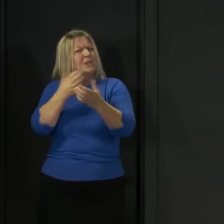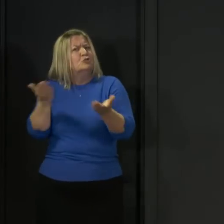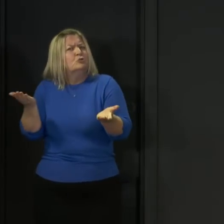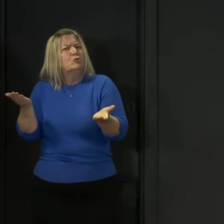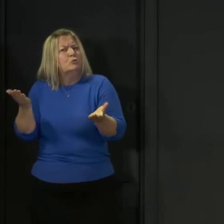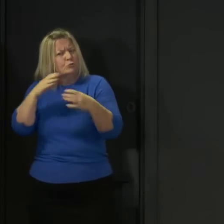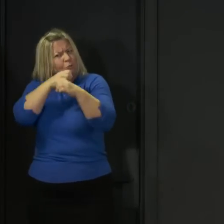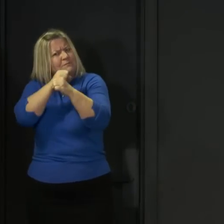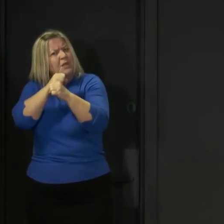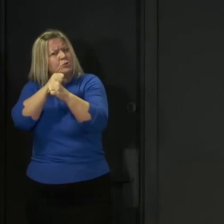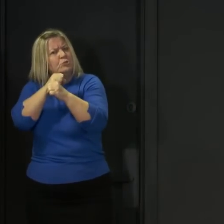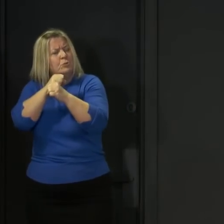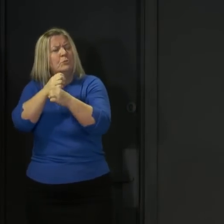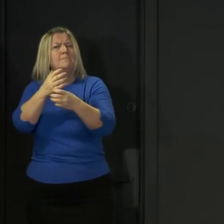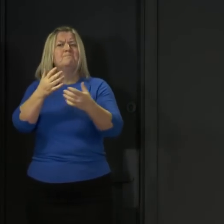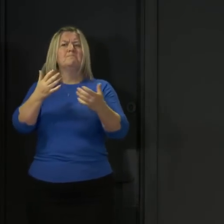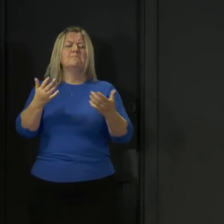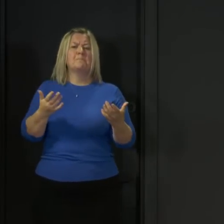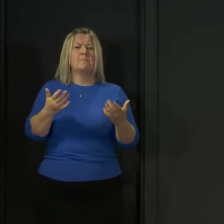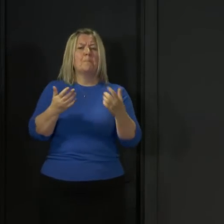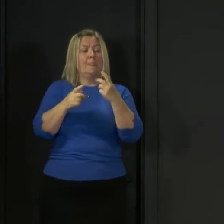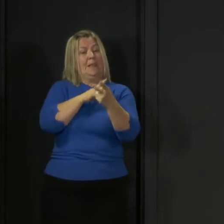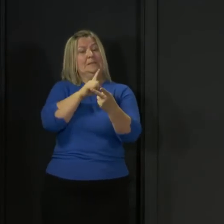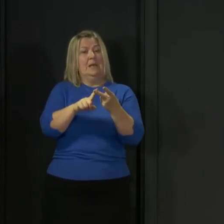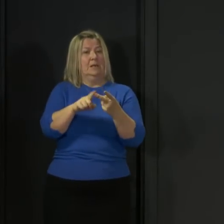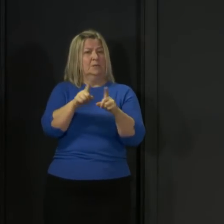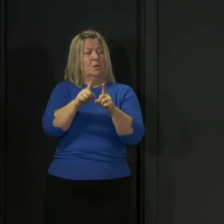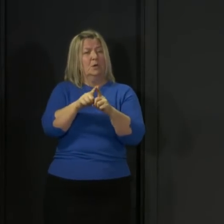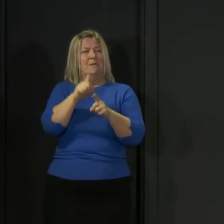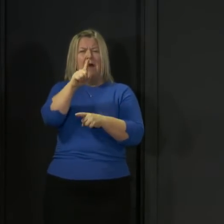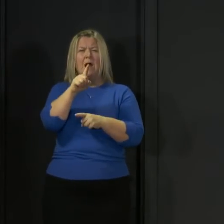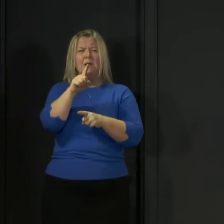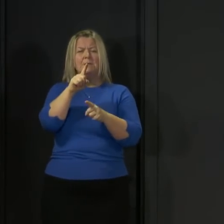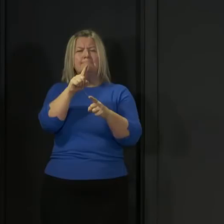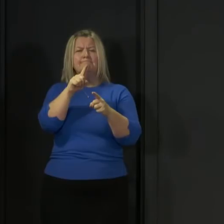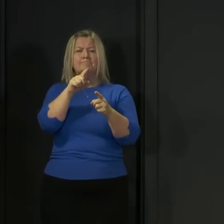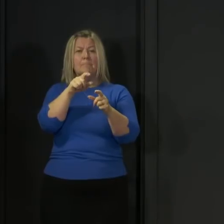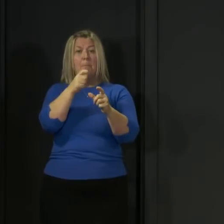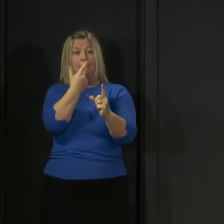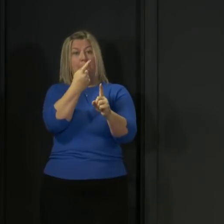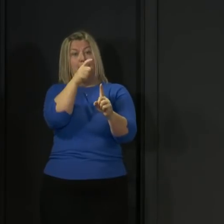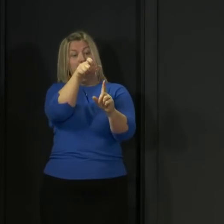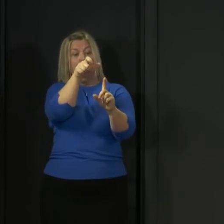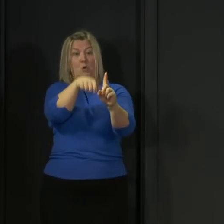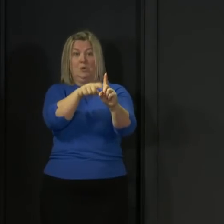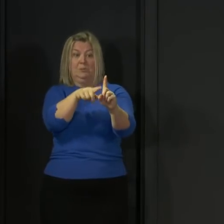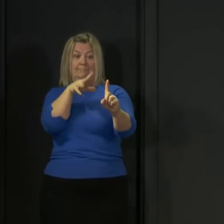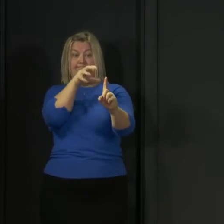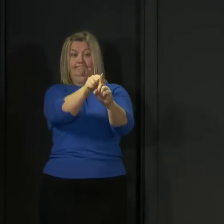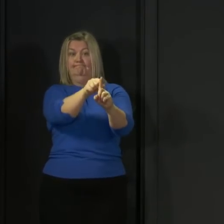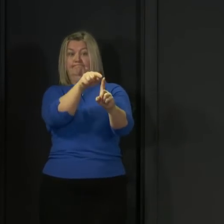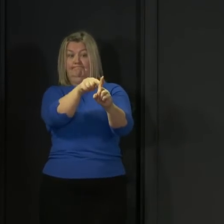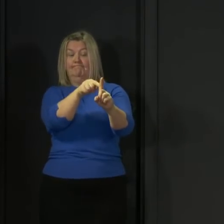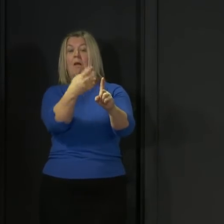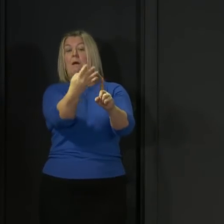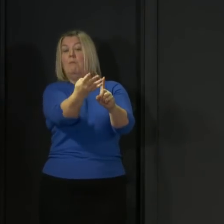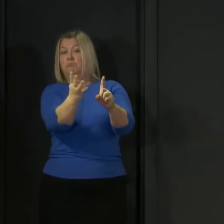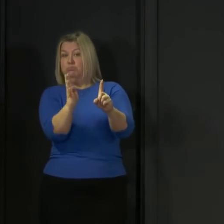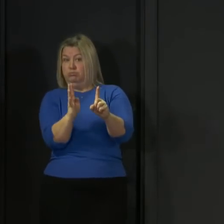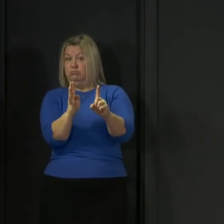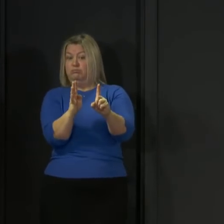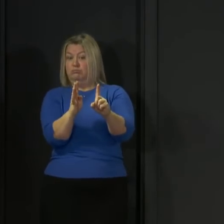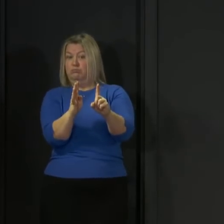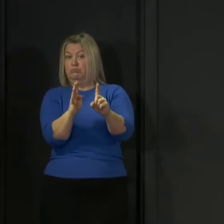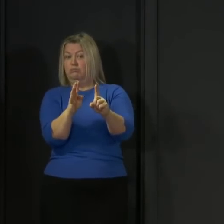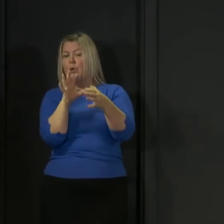consideration in all of these things. But the second point is contact tracing was done rigorously in this situation.